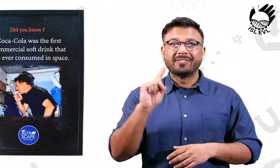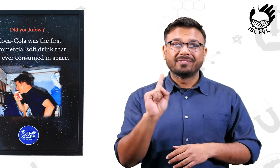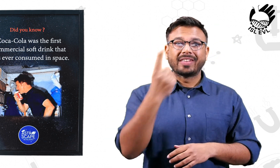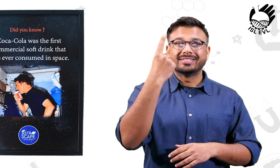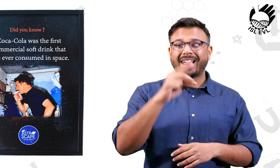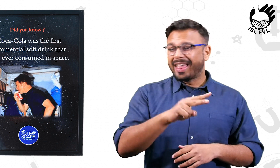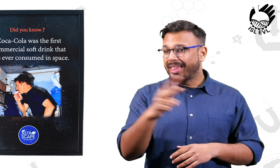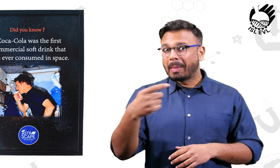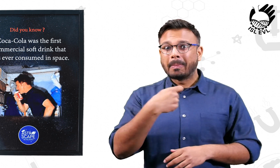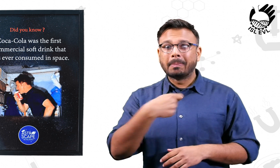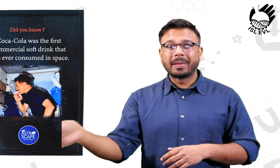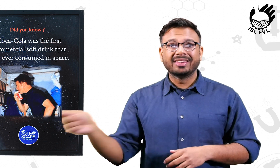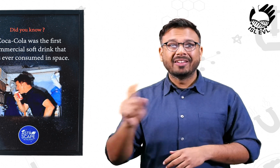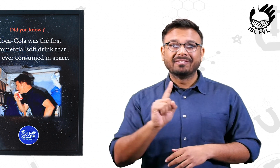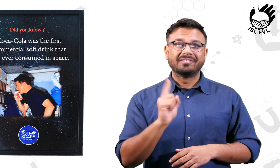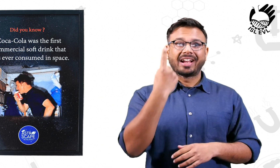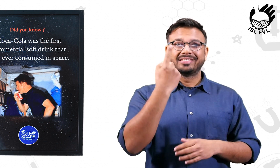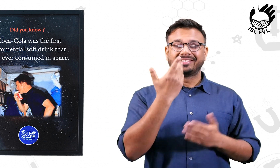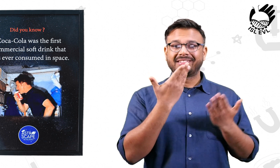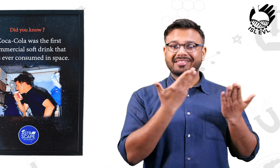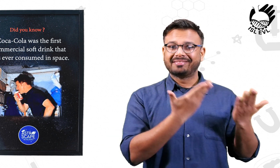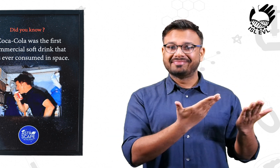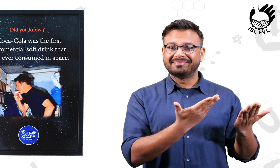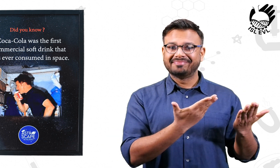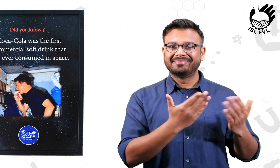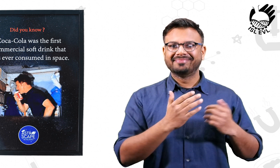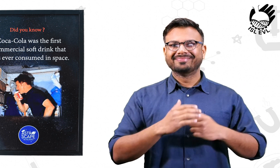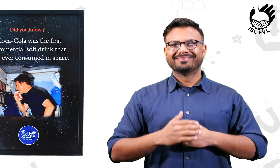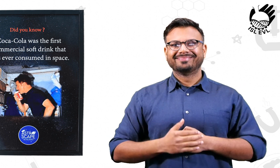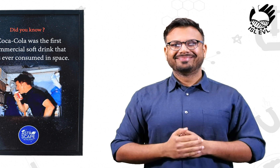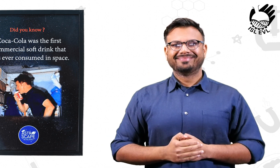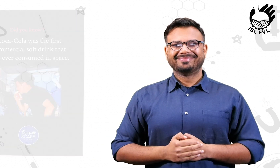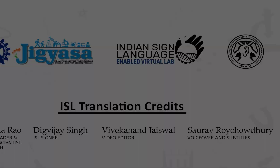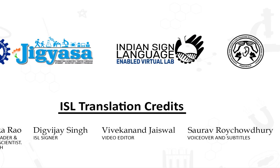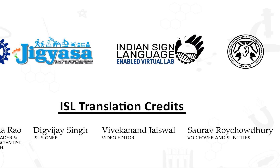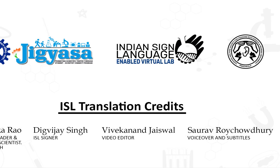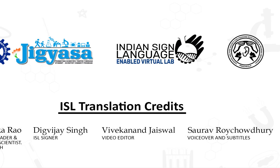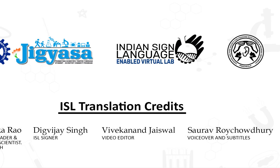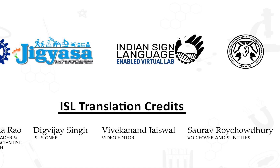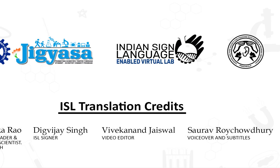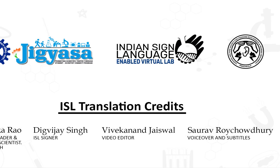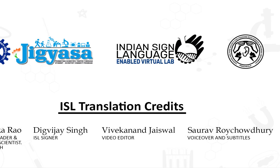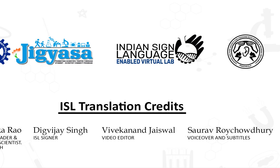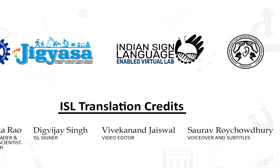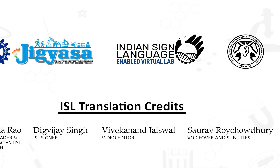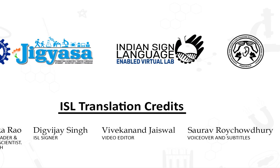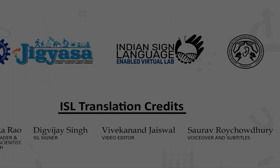I'm gonna Did you know? I'm gonna a of people just to about is. So,